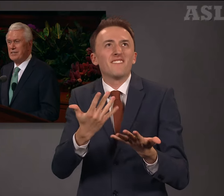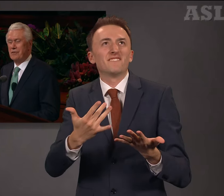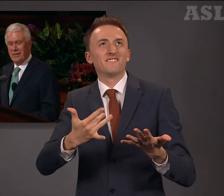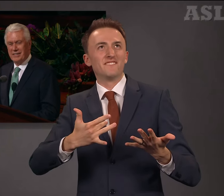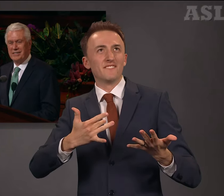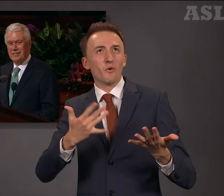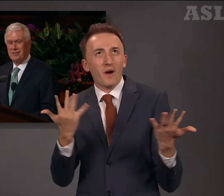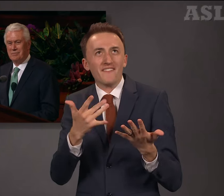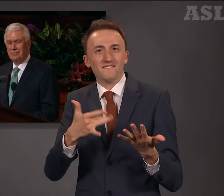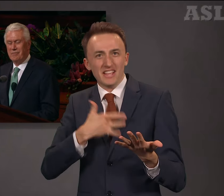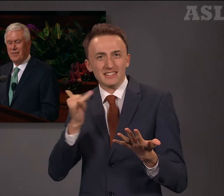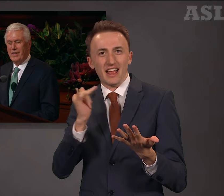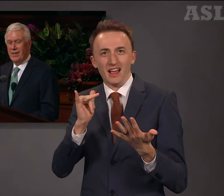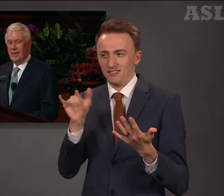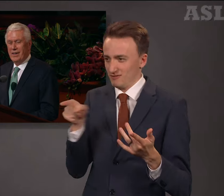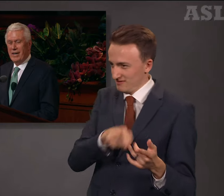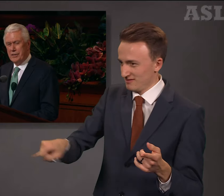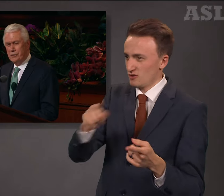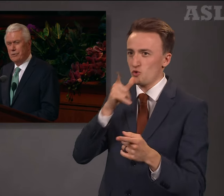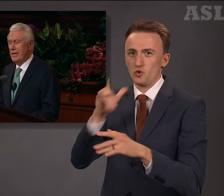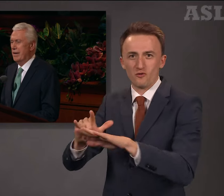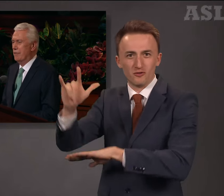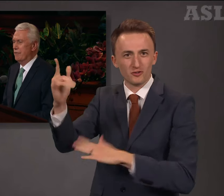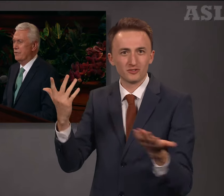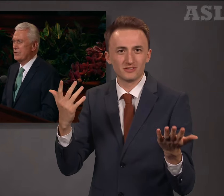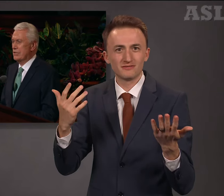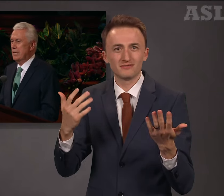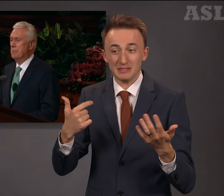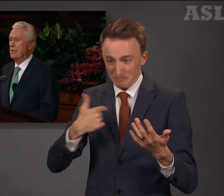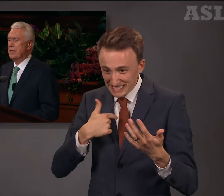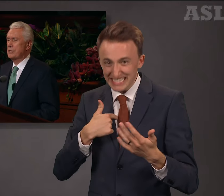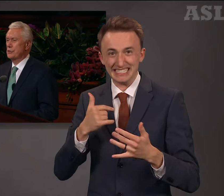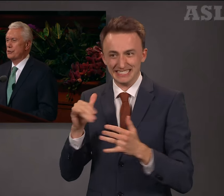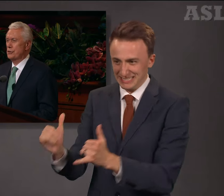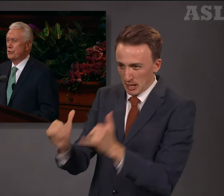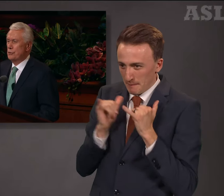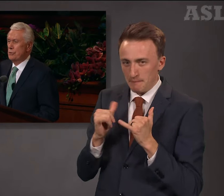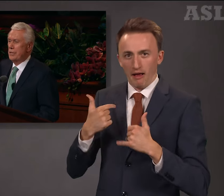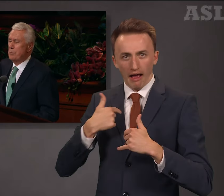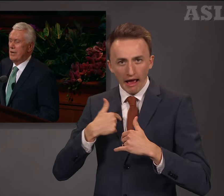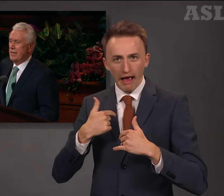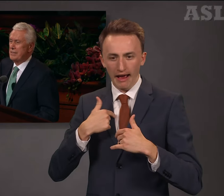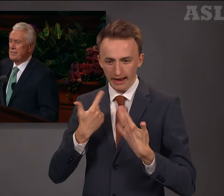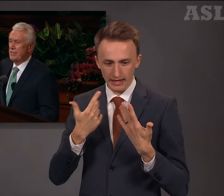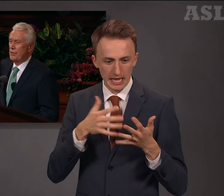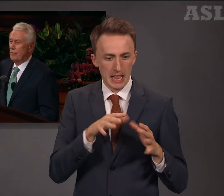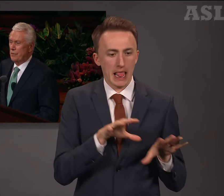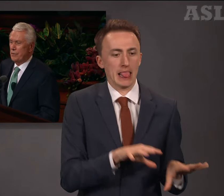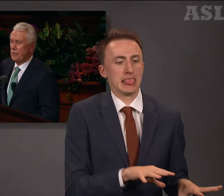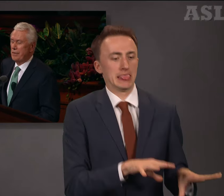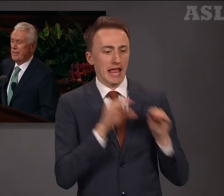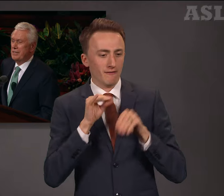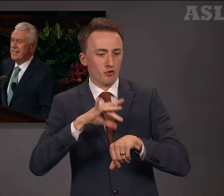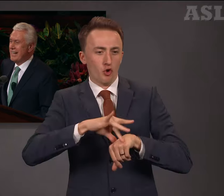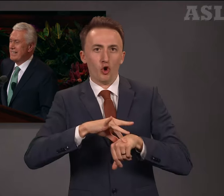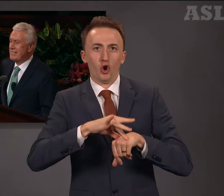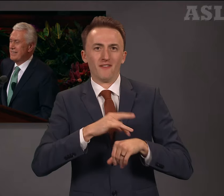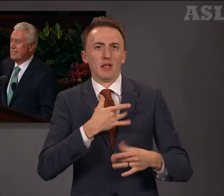felt. I too have slipped the surely bonds of earth and danced the